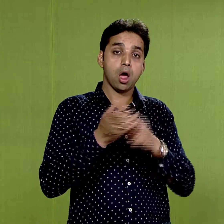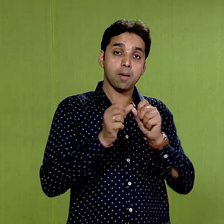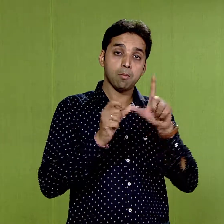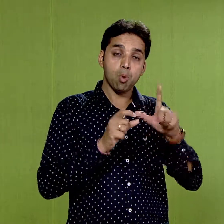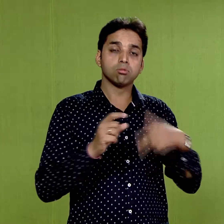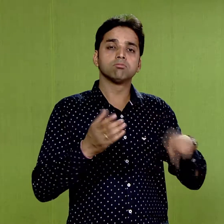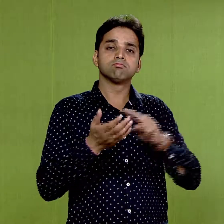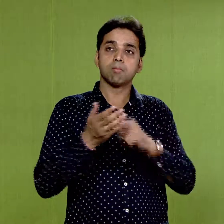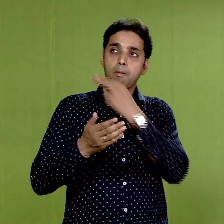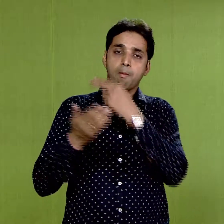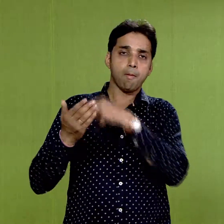on the walls